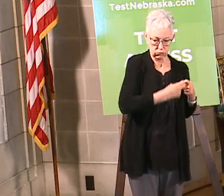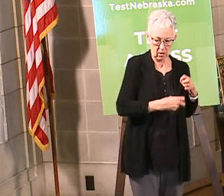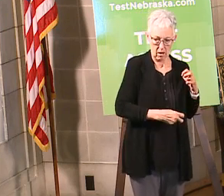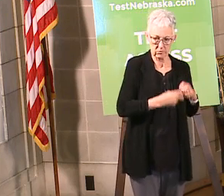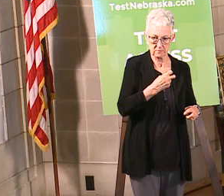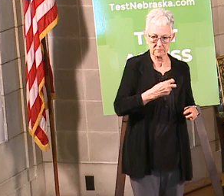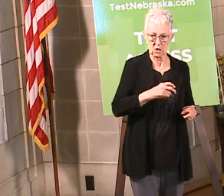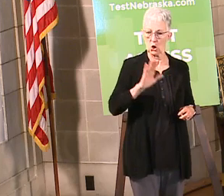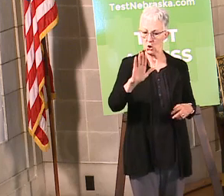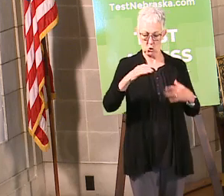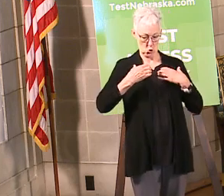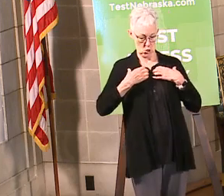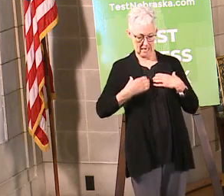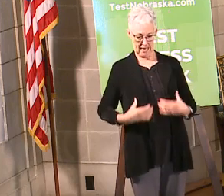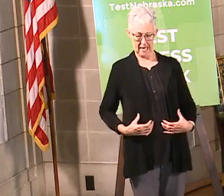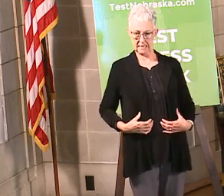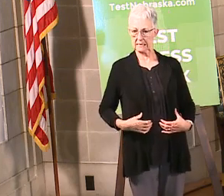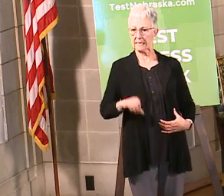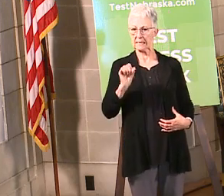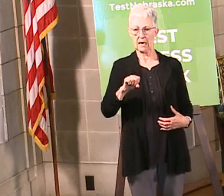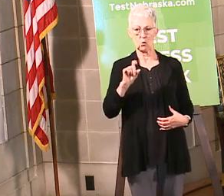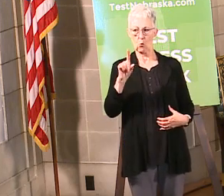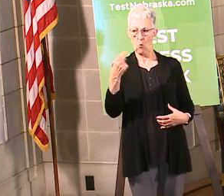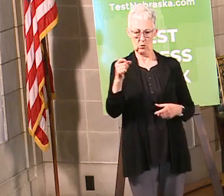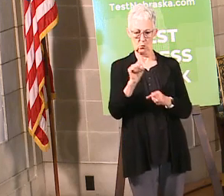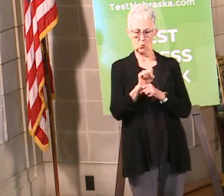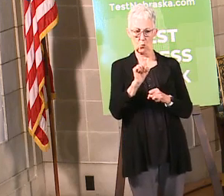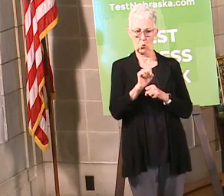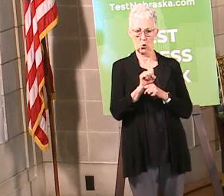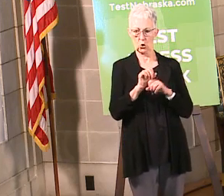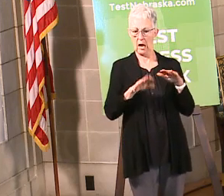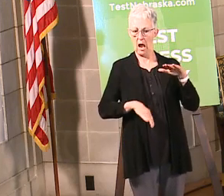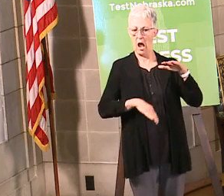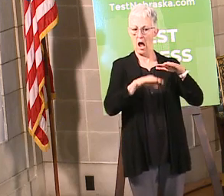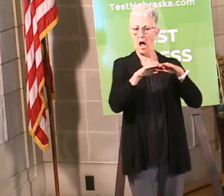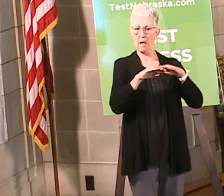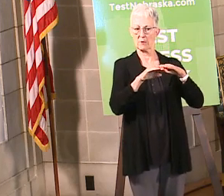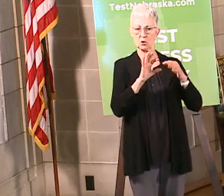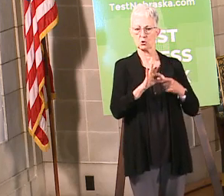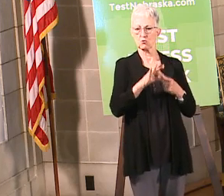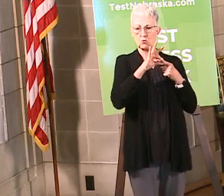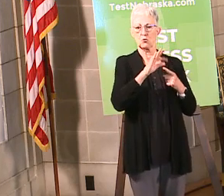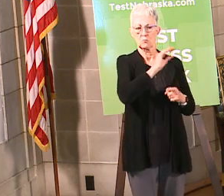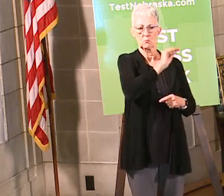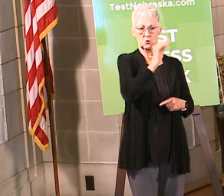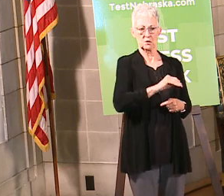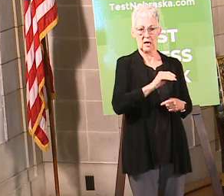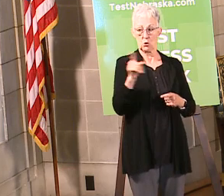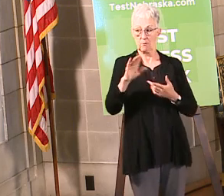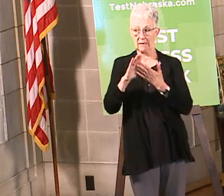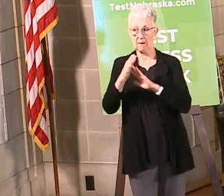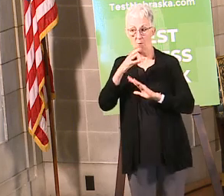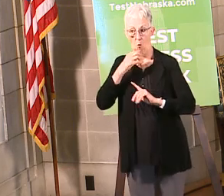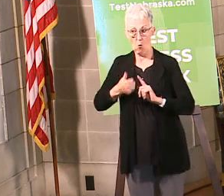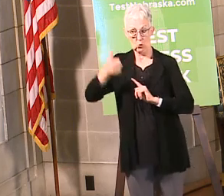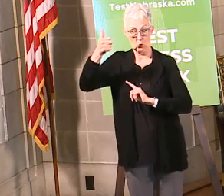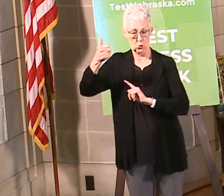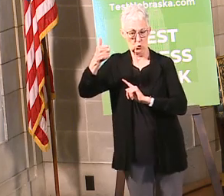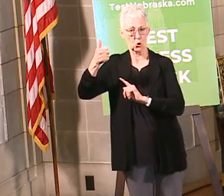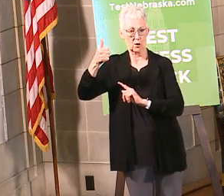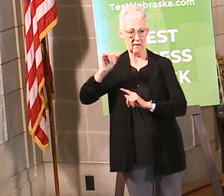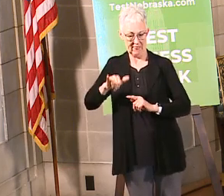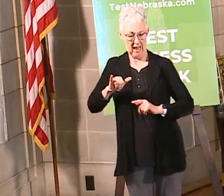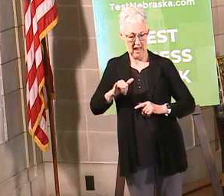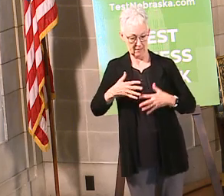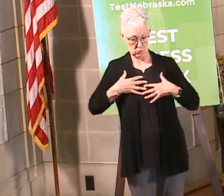ventilate or get rid of carbon dioxide to a certain extent the older you get the harder that is to do and the more cobritities you have